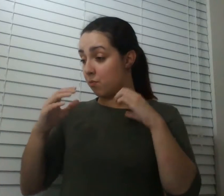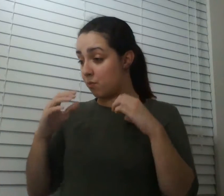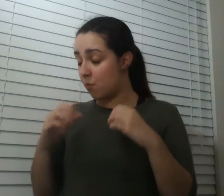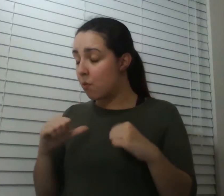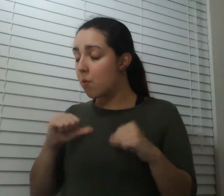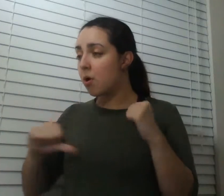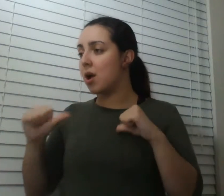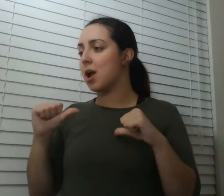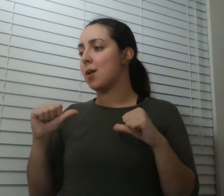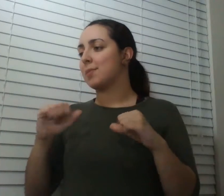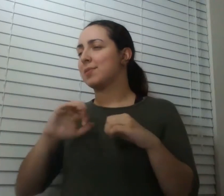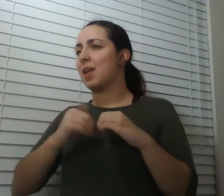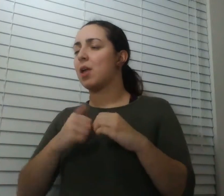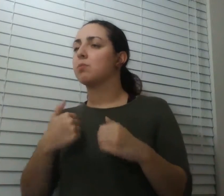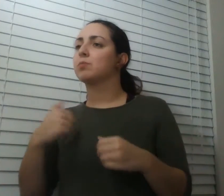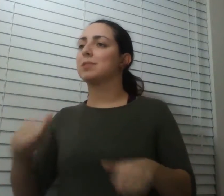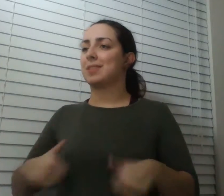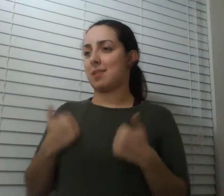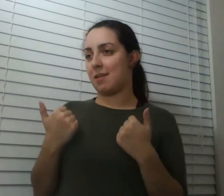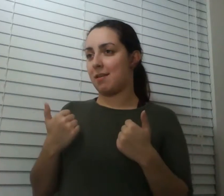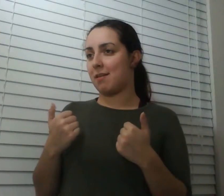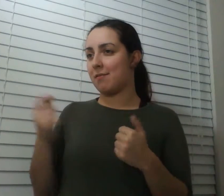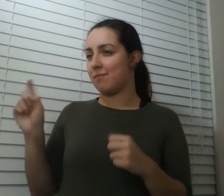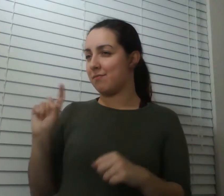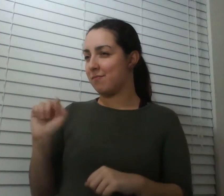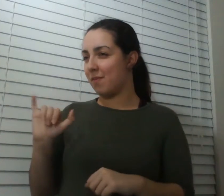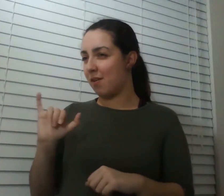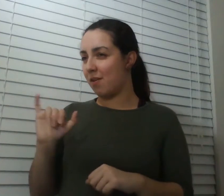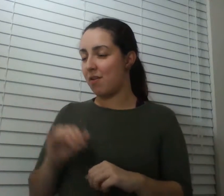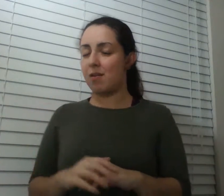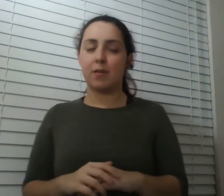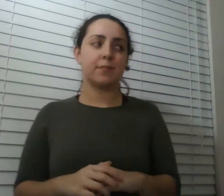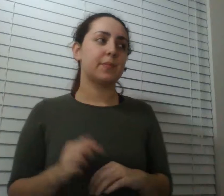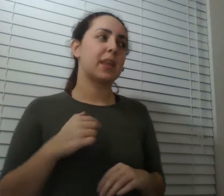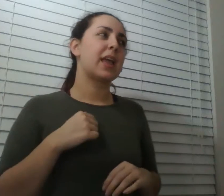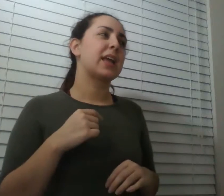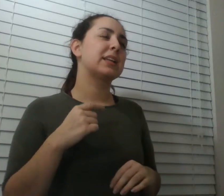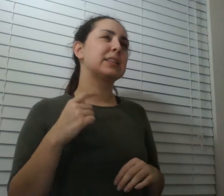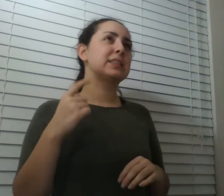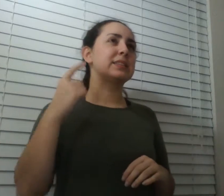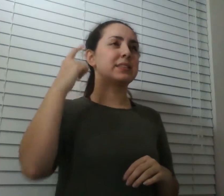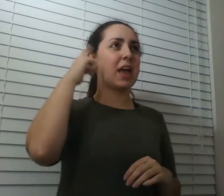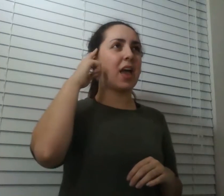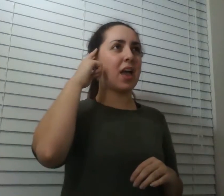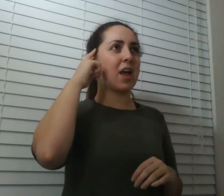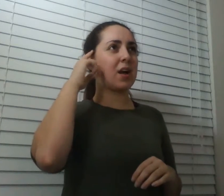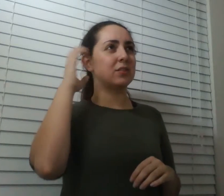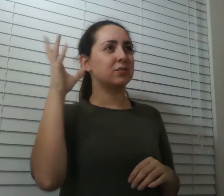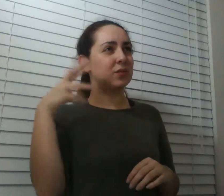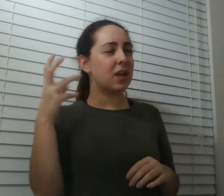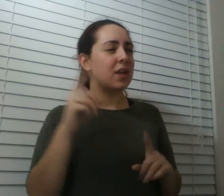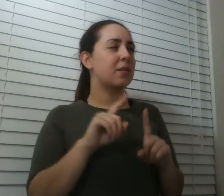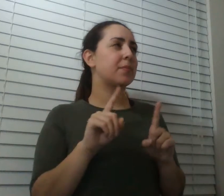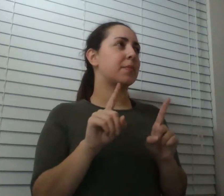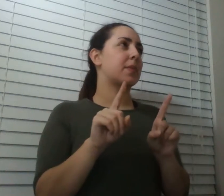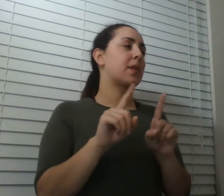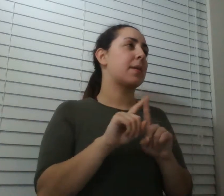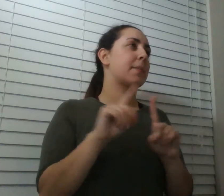uh it seems silly and i agree with it i i do know that when i can get you know in the real world